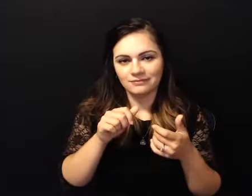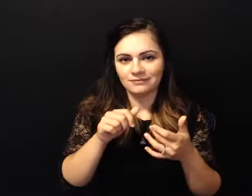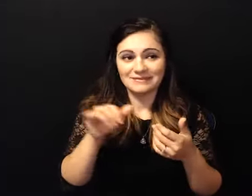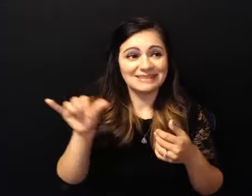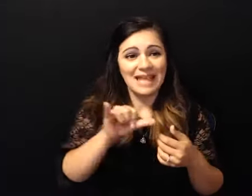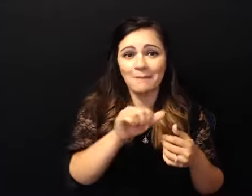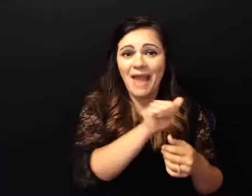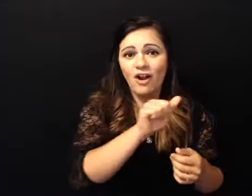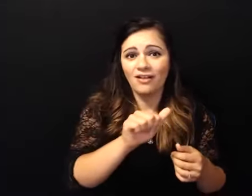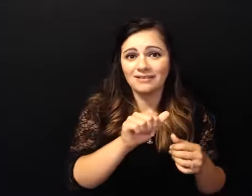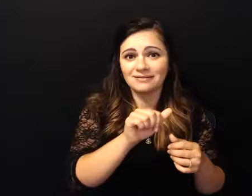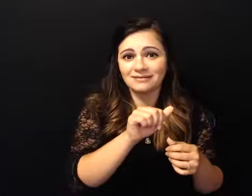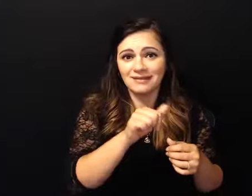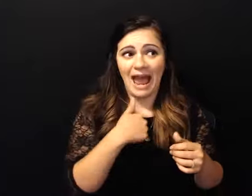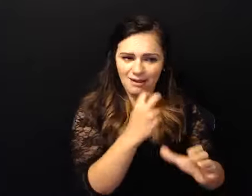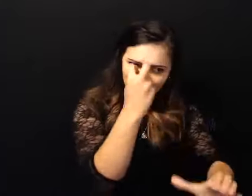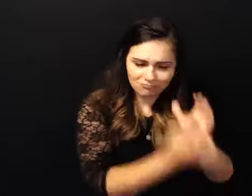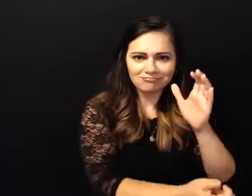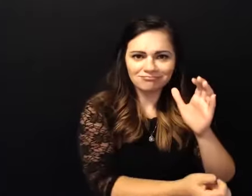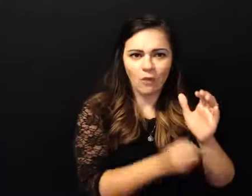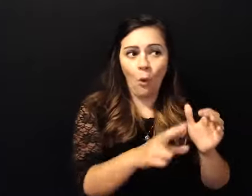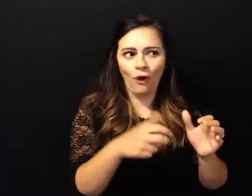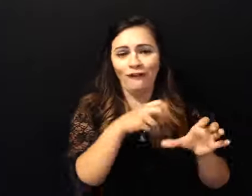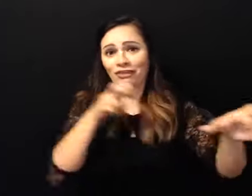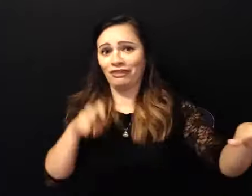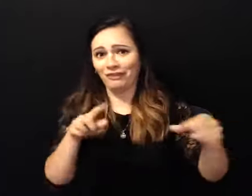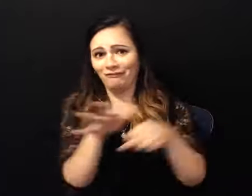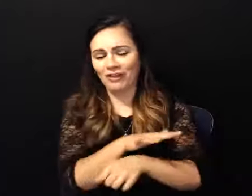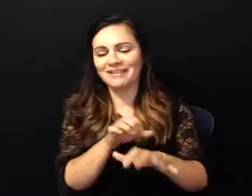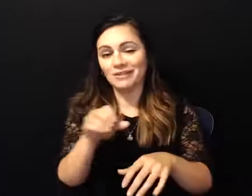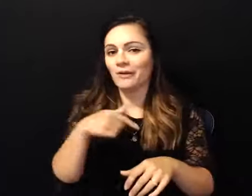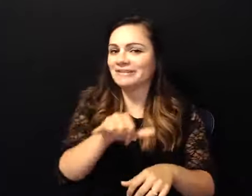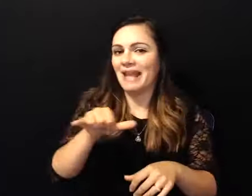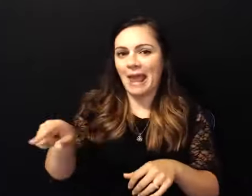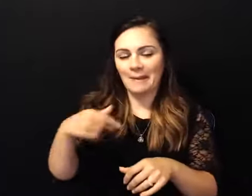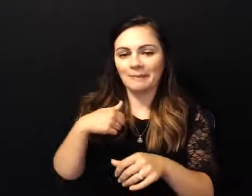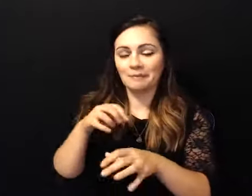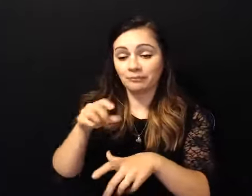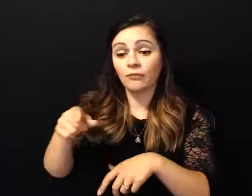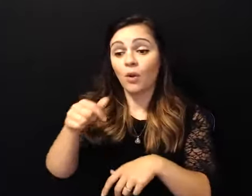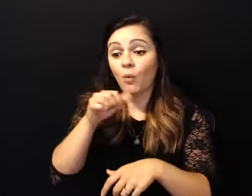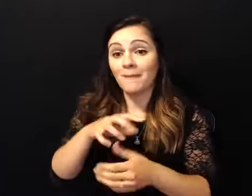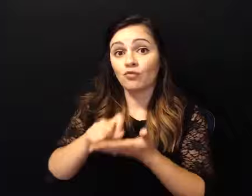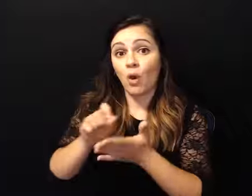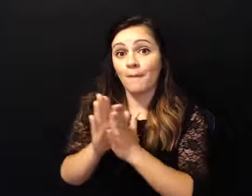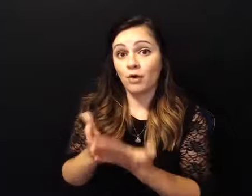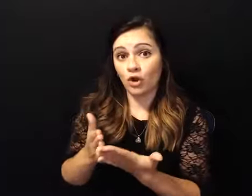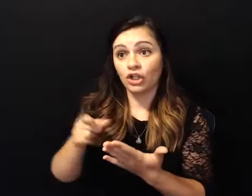class and this lady that wrote this book uh was coming to town and she said if you pick me up i'll give you a discount on the program